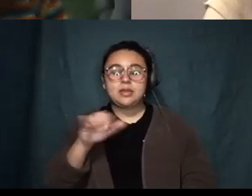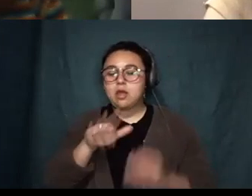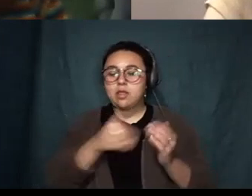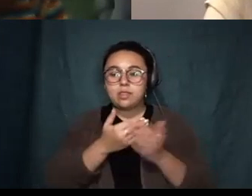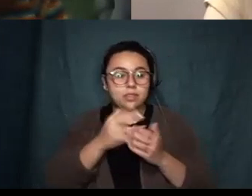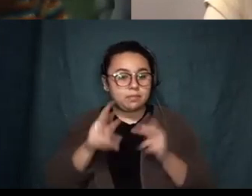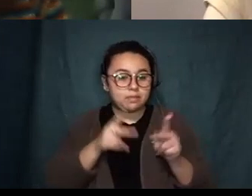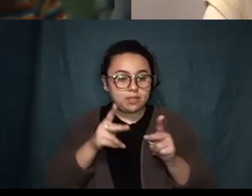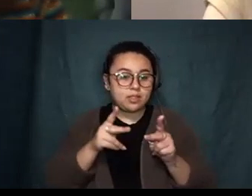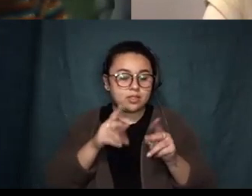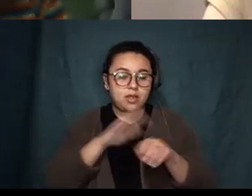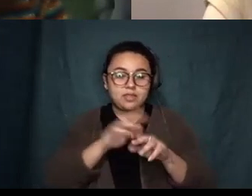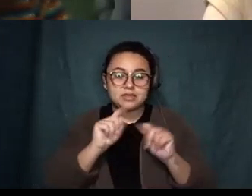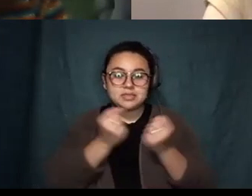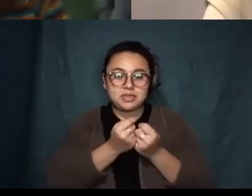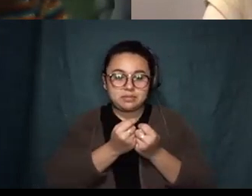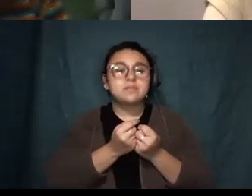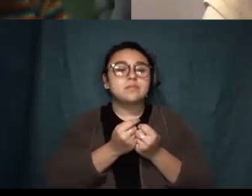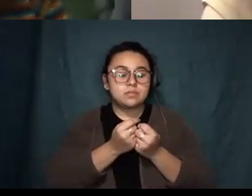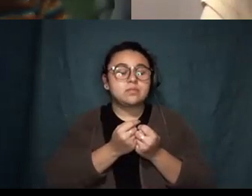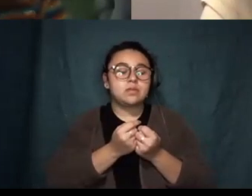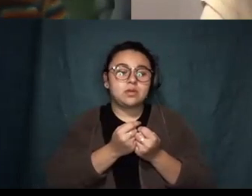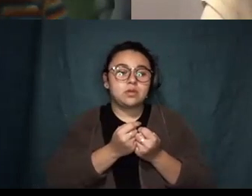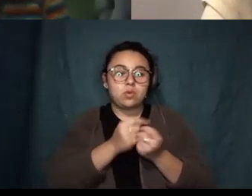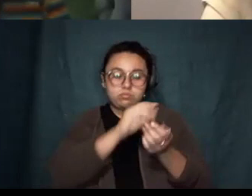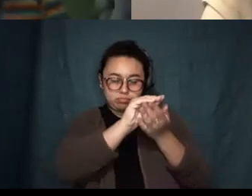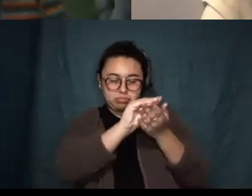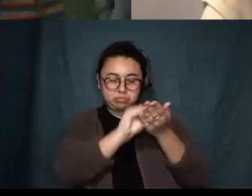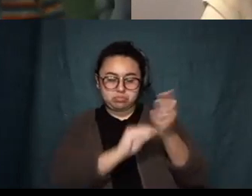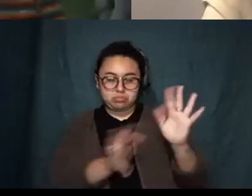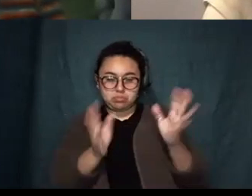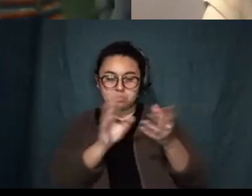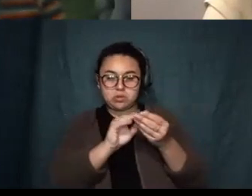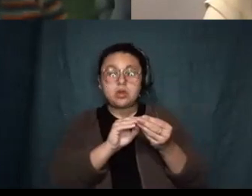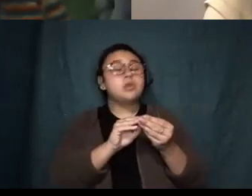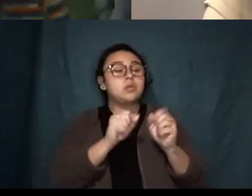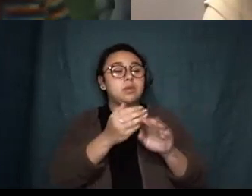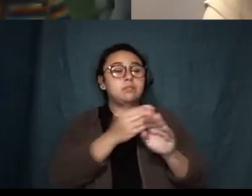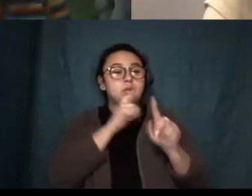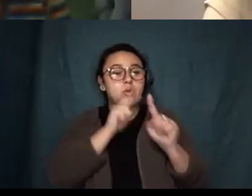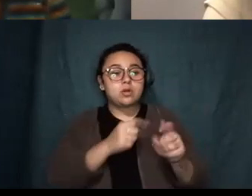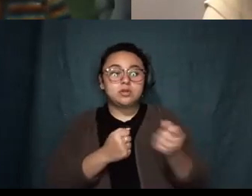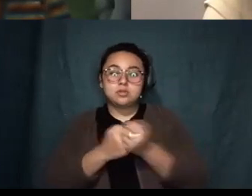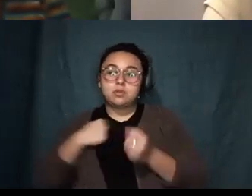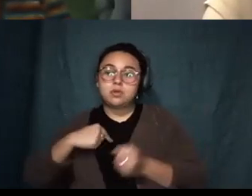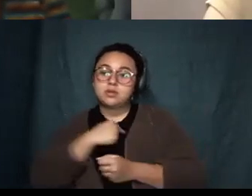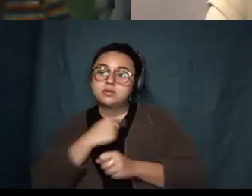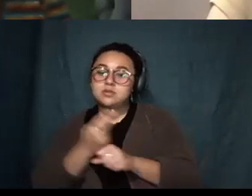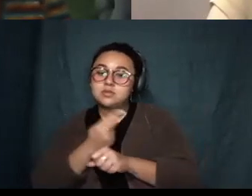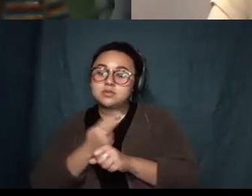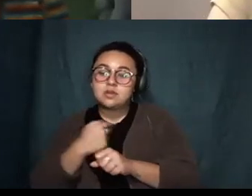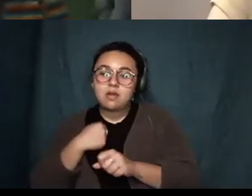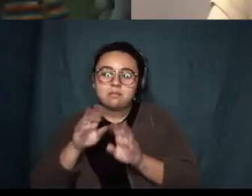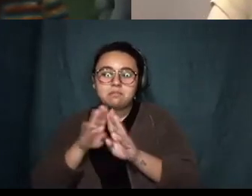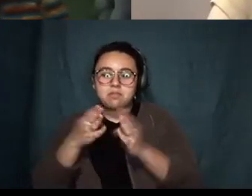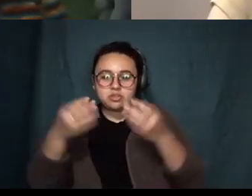go up and you will also be able to pre-order those books while also supporting the rumpus using our bookshop storefront so check that out